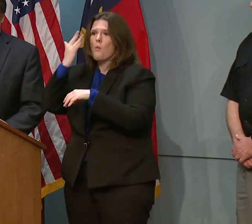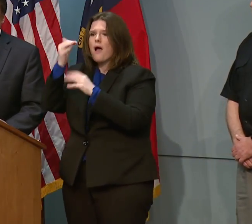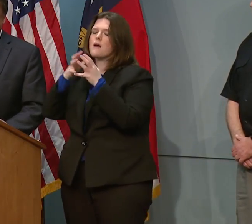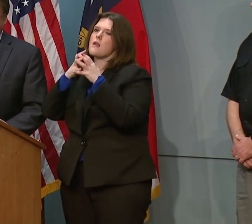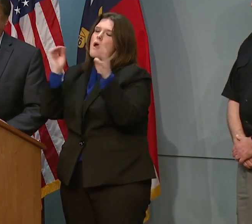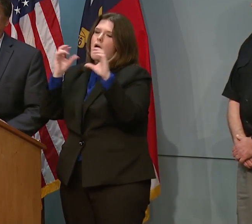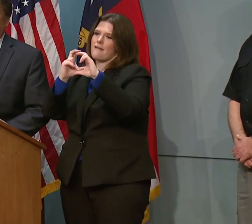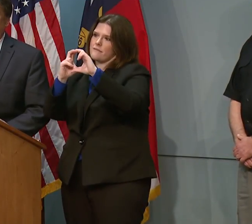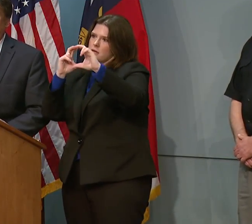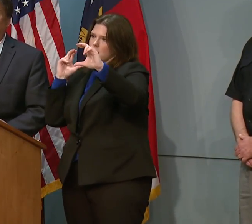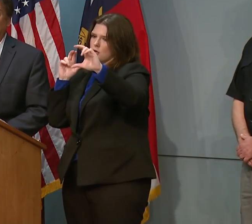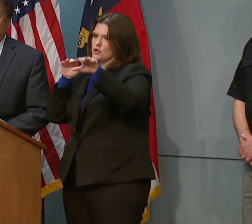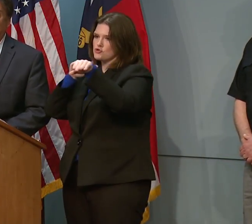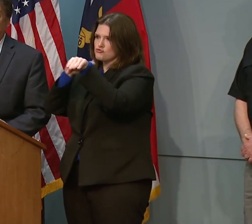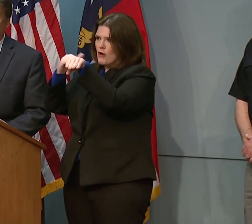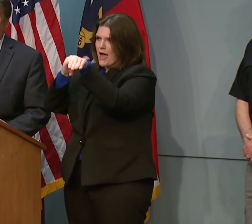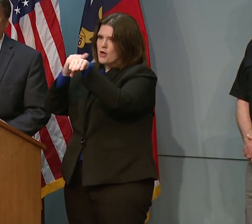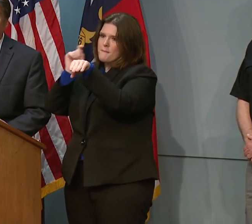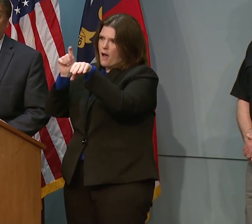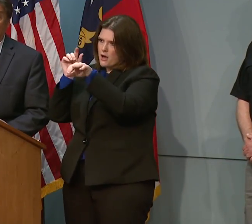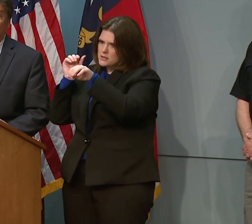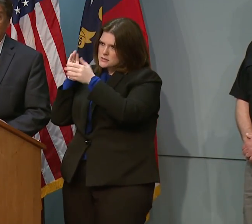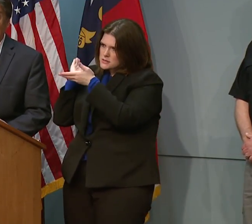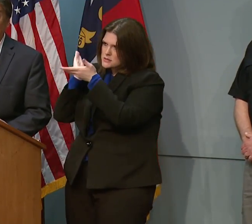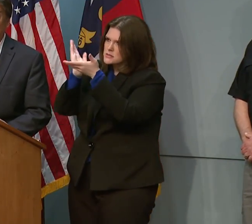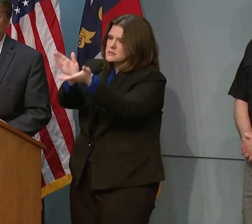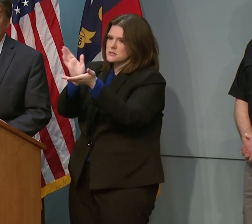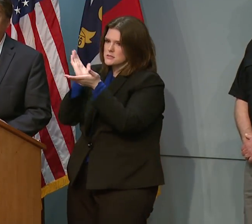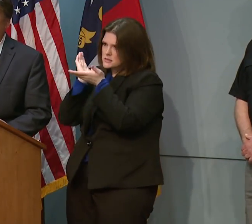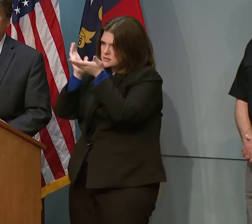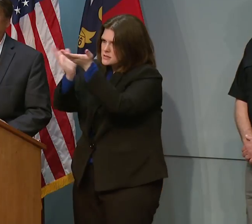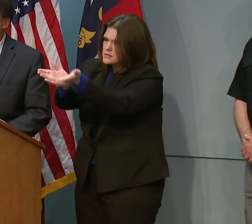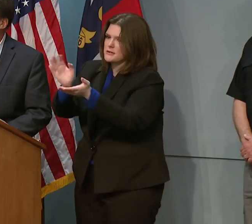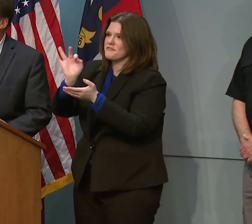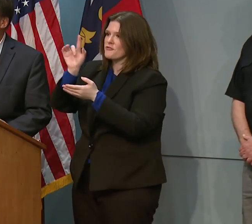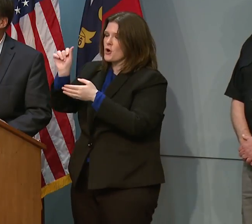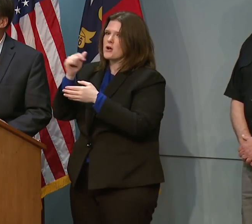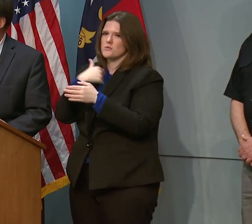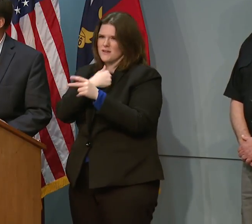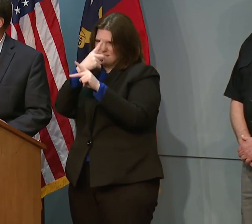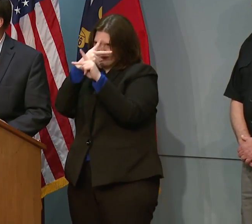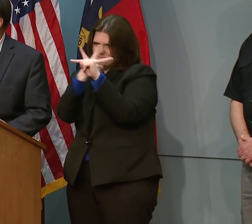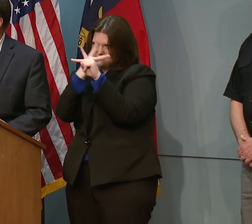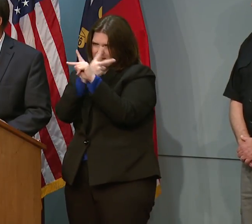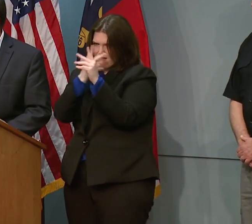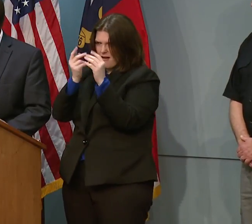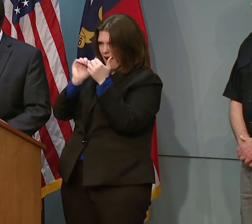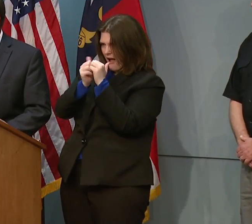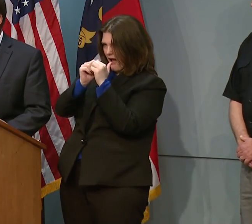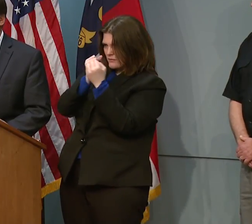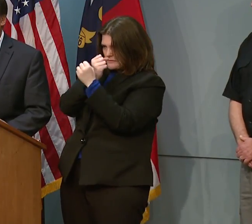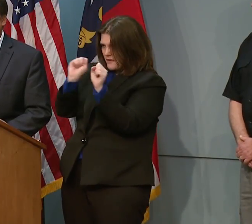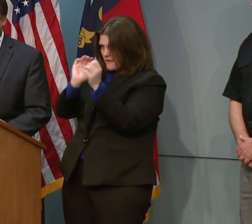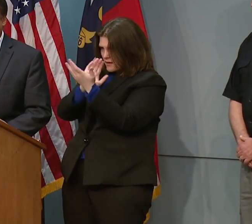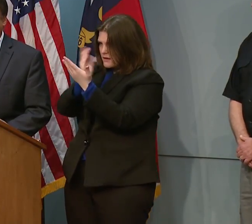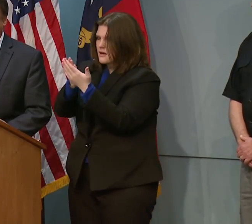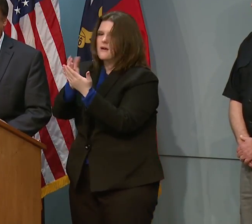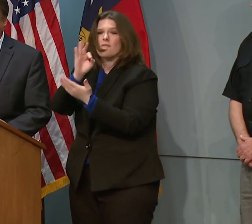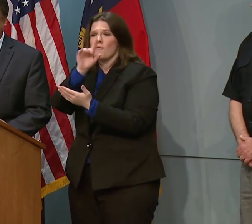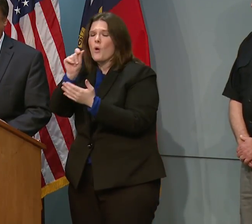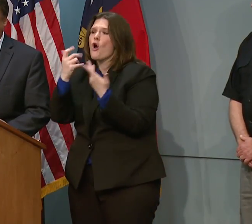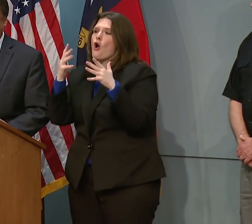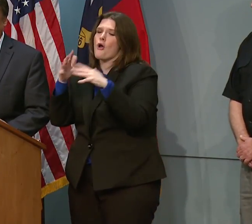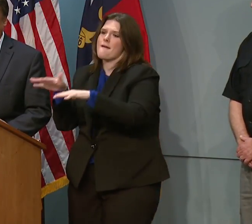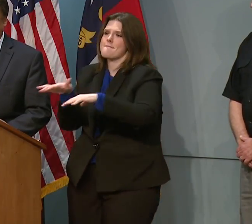trailers that have to be hauled down to Florida, but we are evaluating that right now. We want to do everything we can because Florida had to